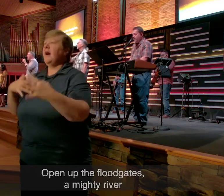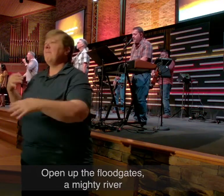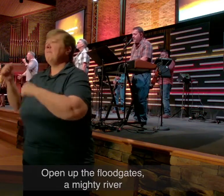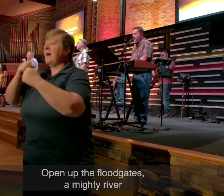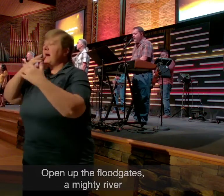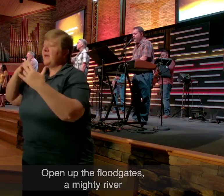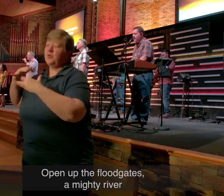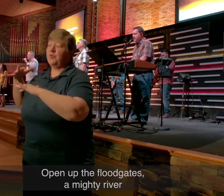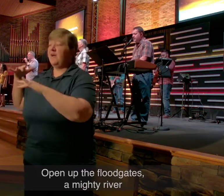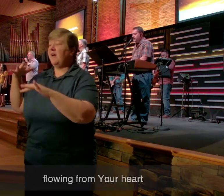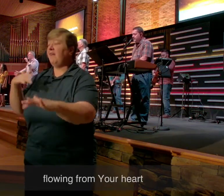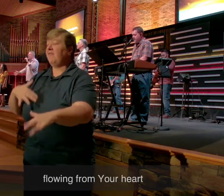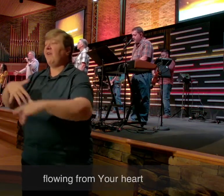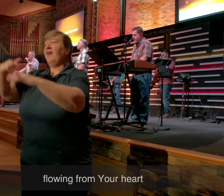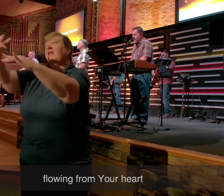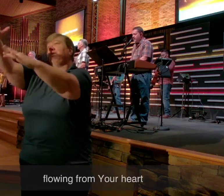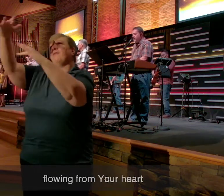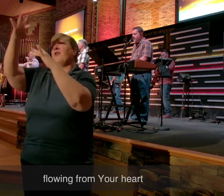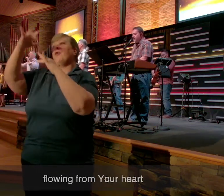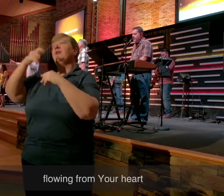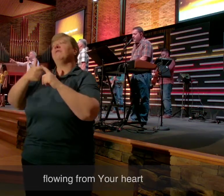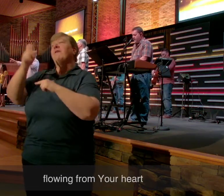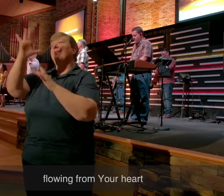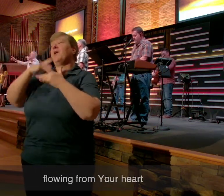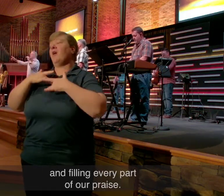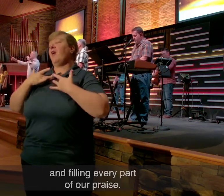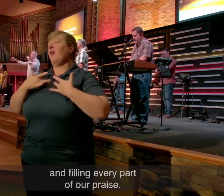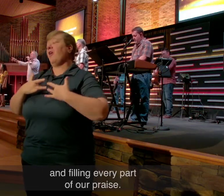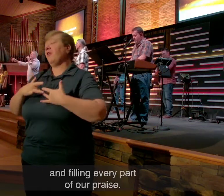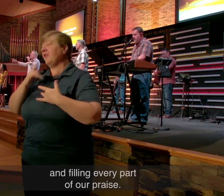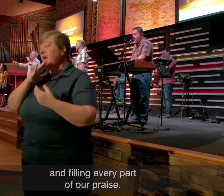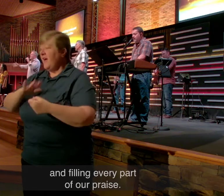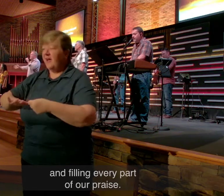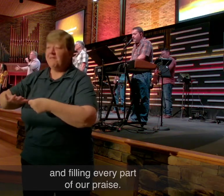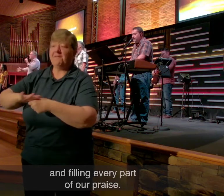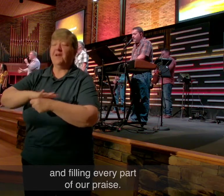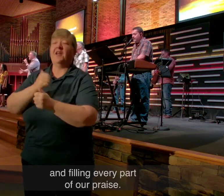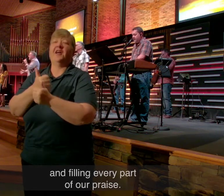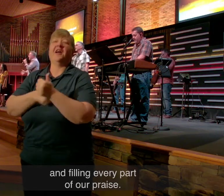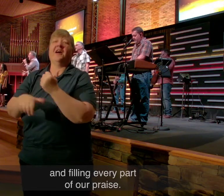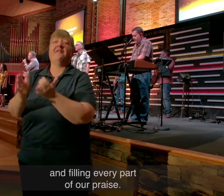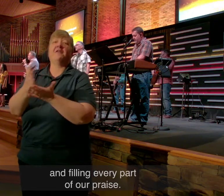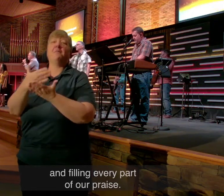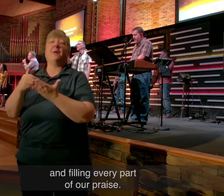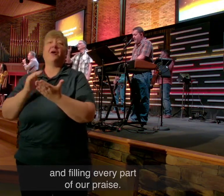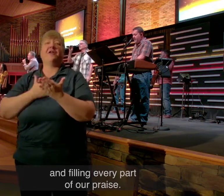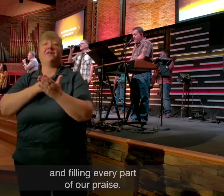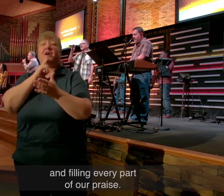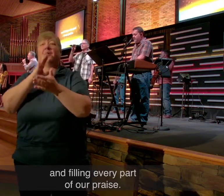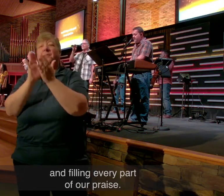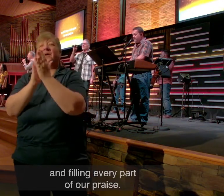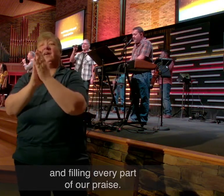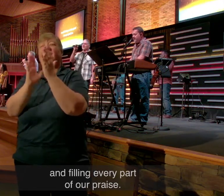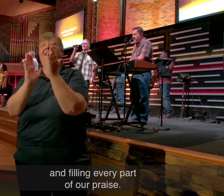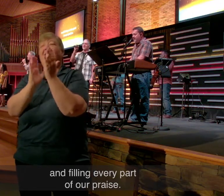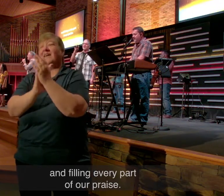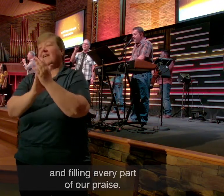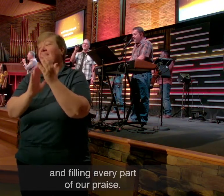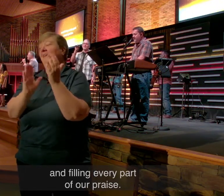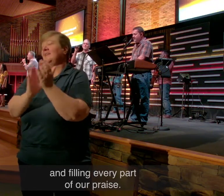A mighty river. Flowing from your heart. And filling every part of our praise.